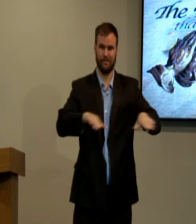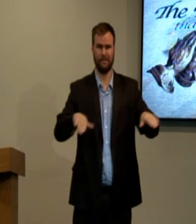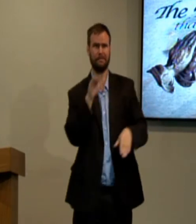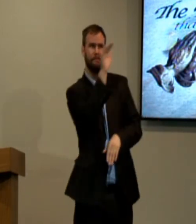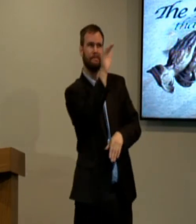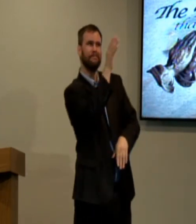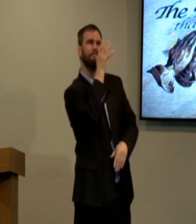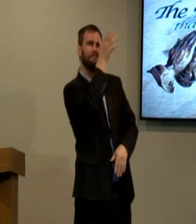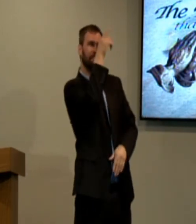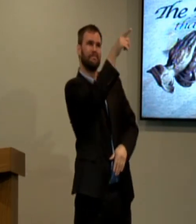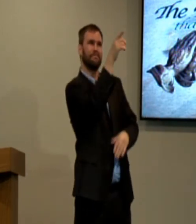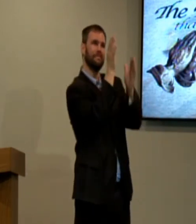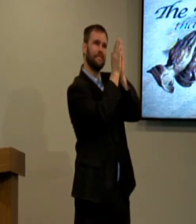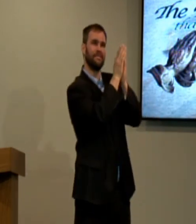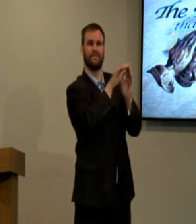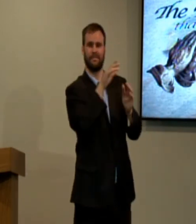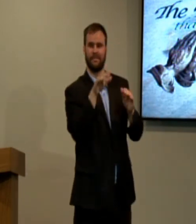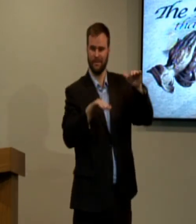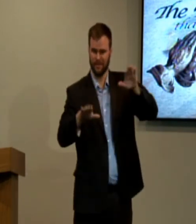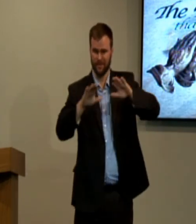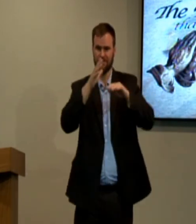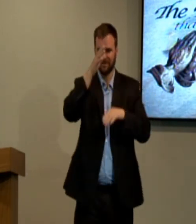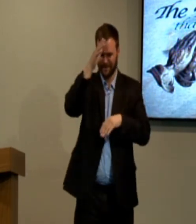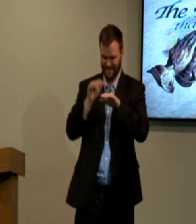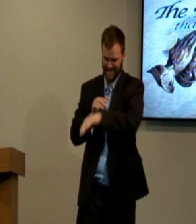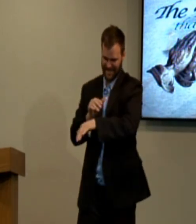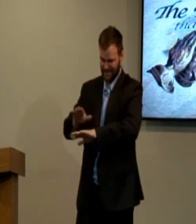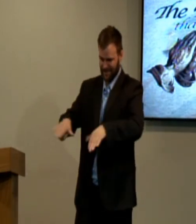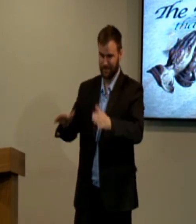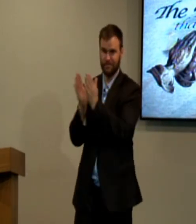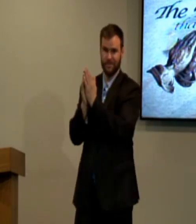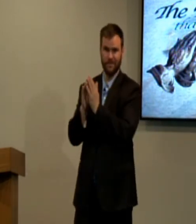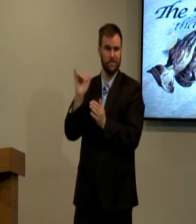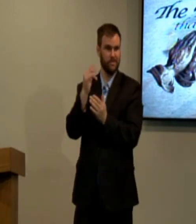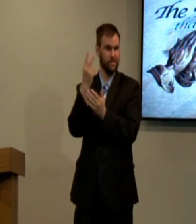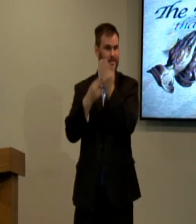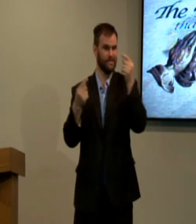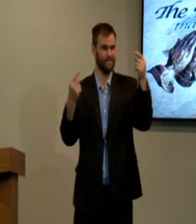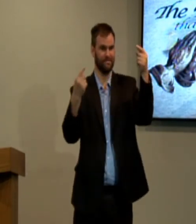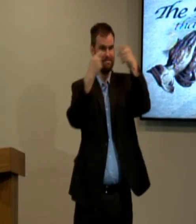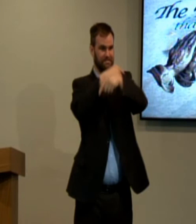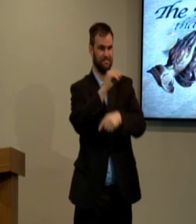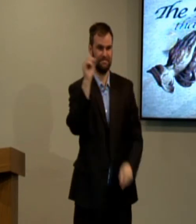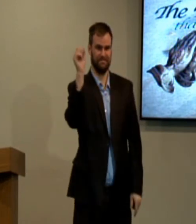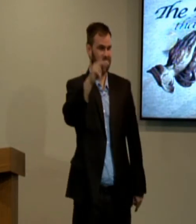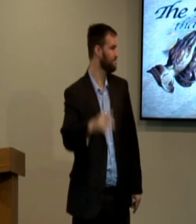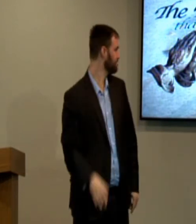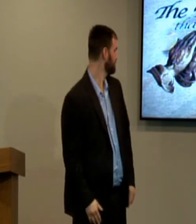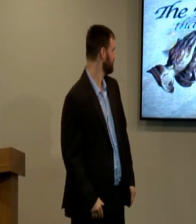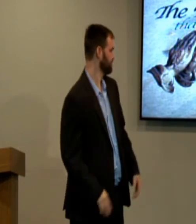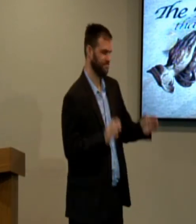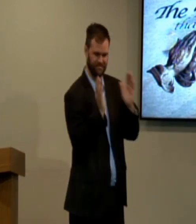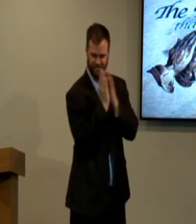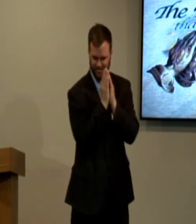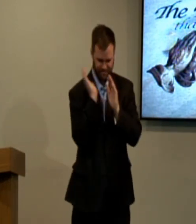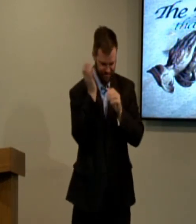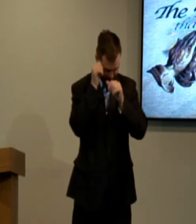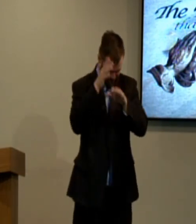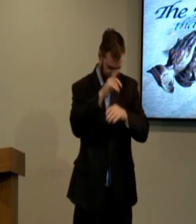together. the Father's responsibility to care for children. Children ask their parents to pray with them. It goes two ways. Children pray,